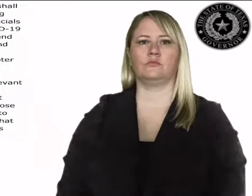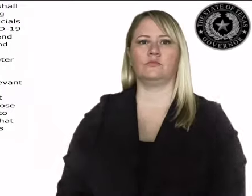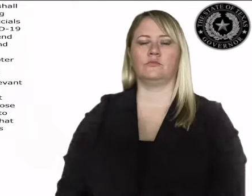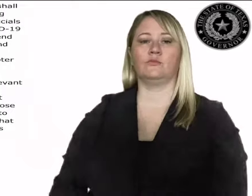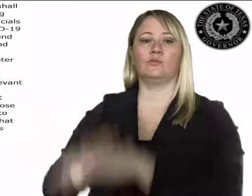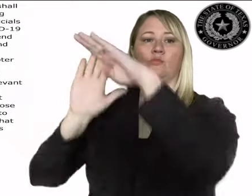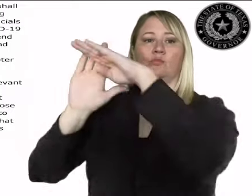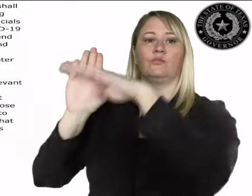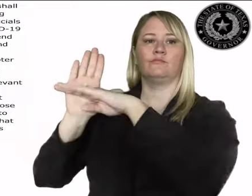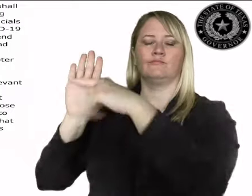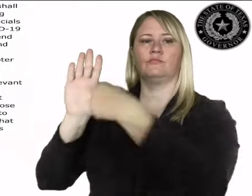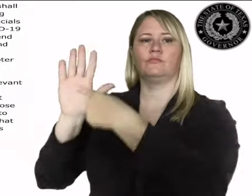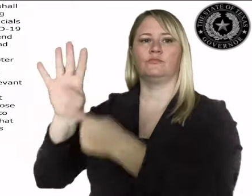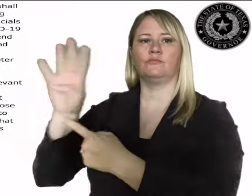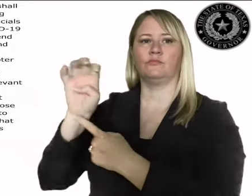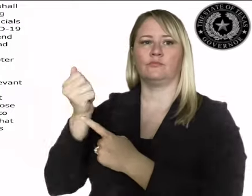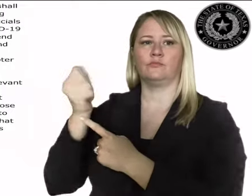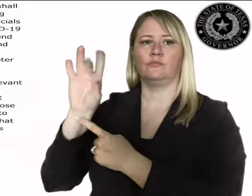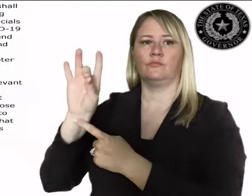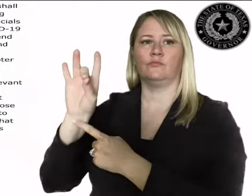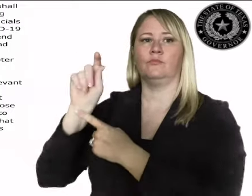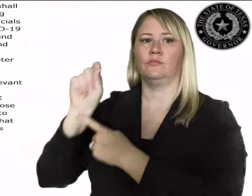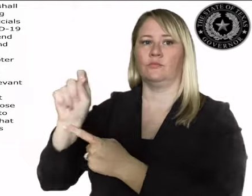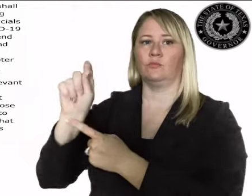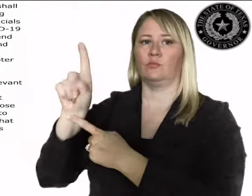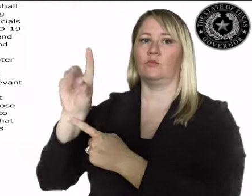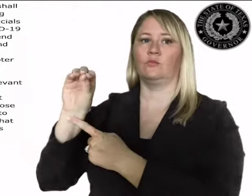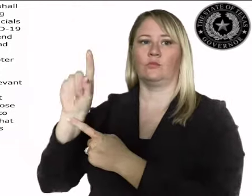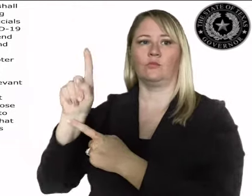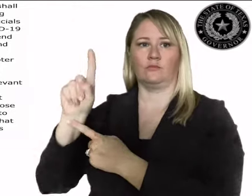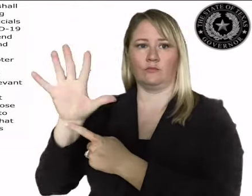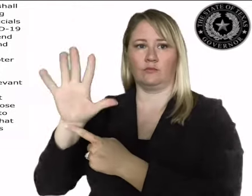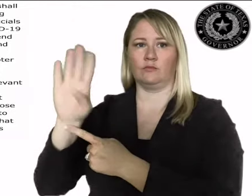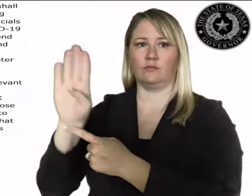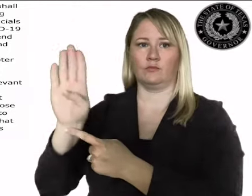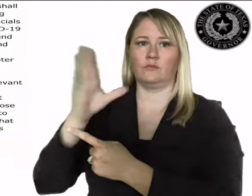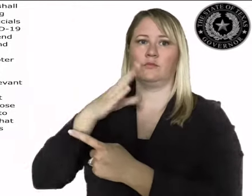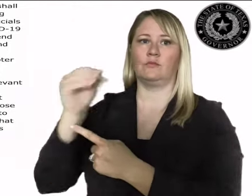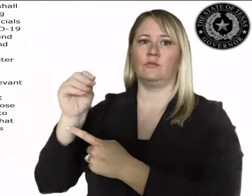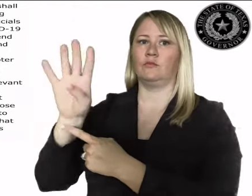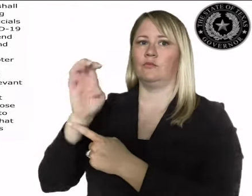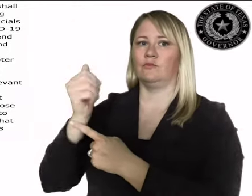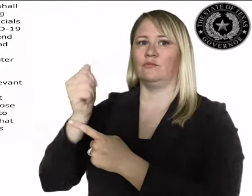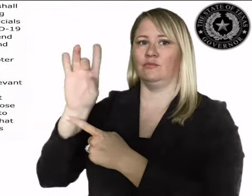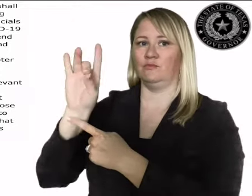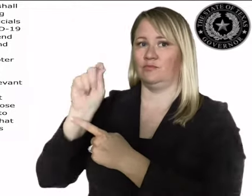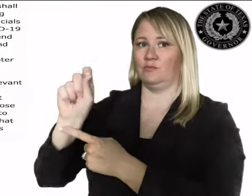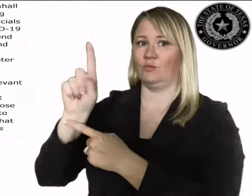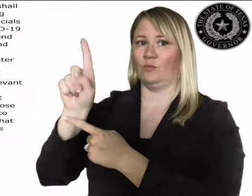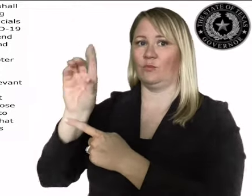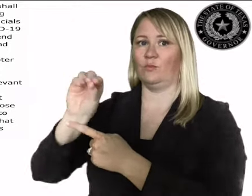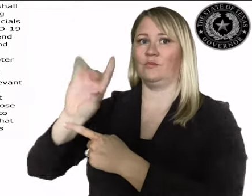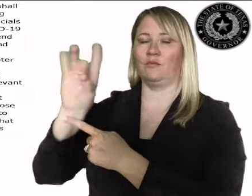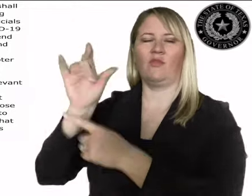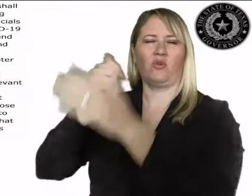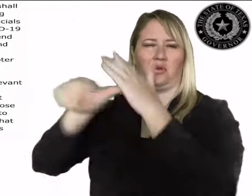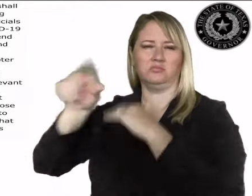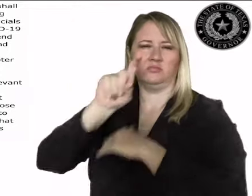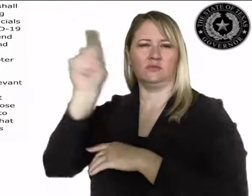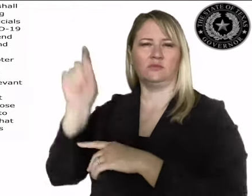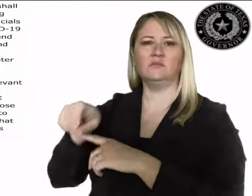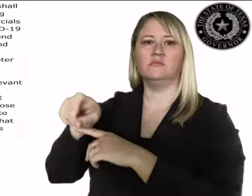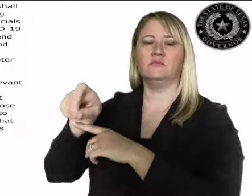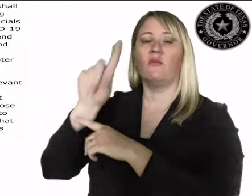This executive order shall supersede any conflicting order issued by local officials in response to the COVID-19 disaster.